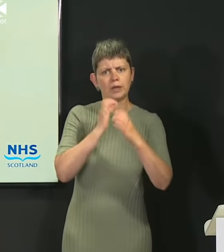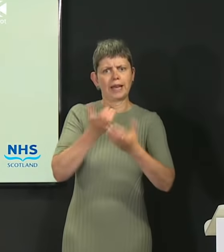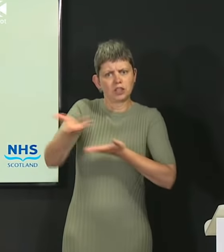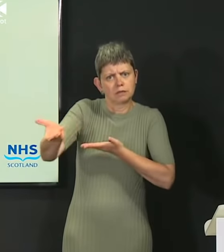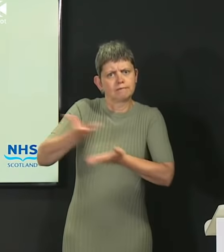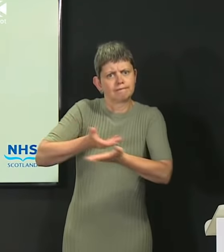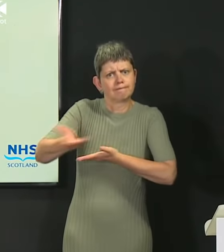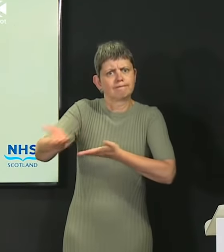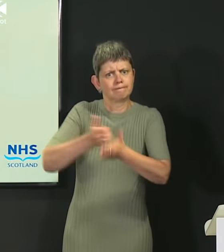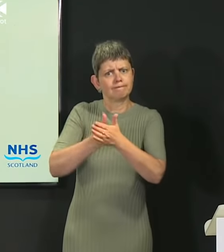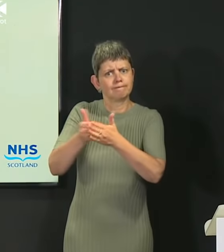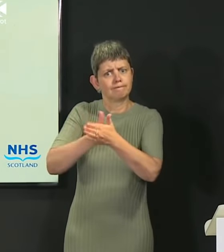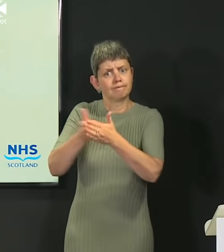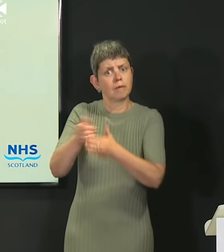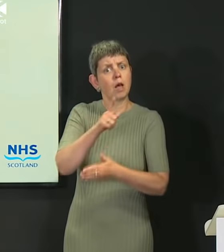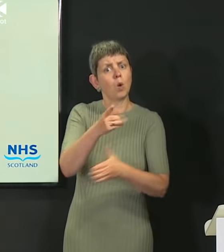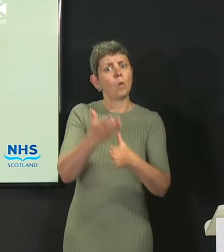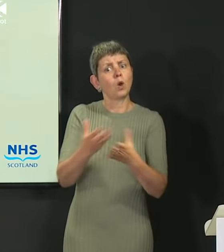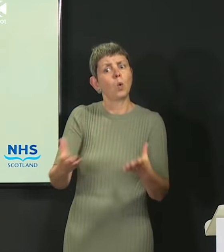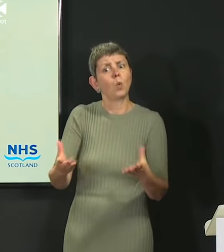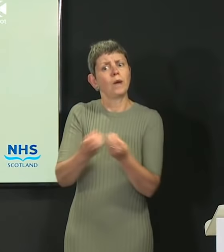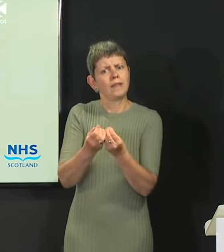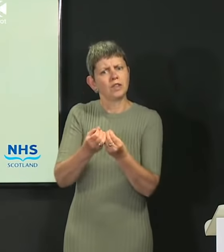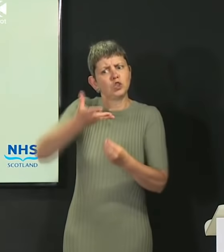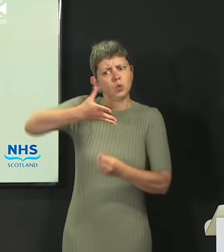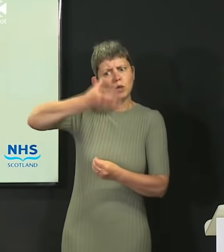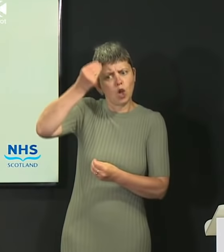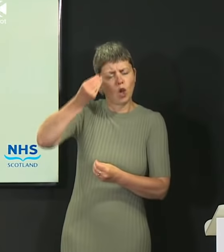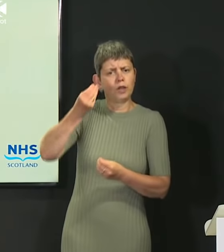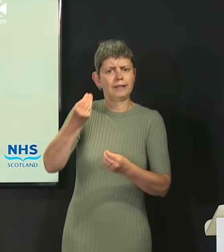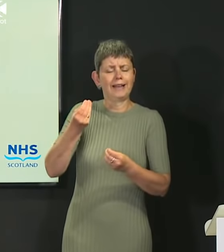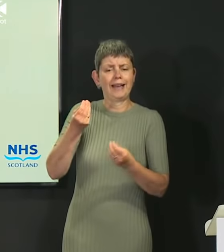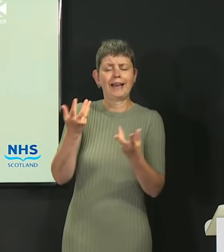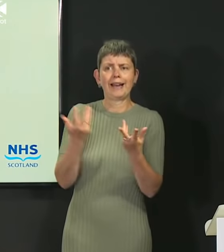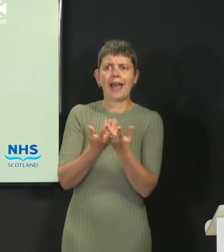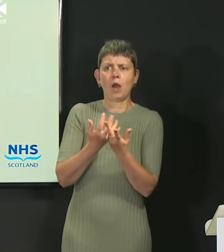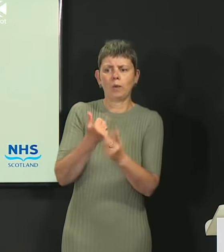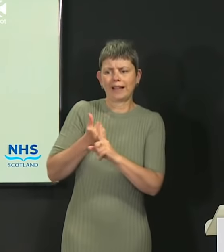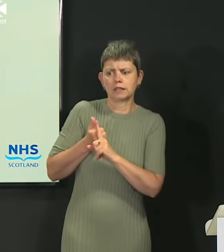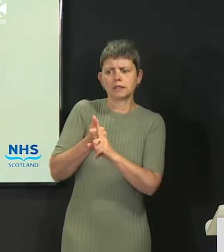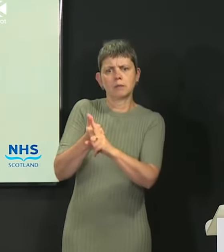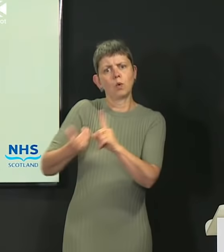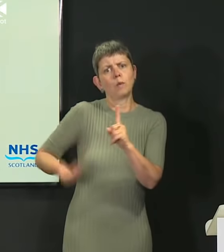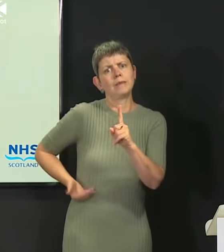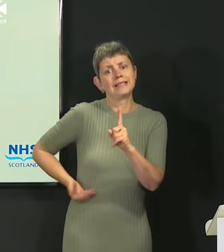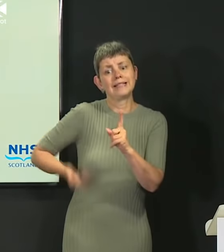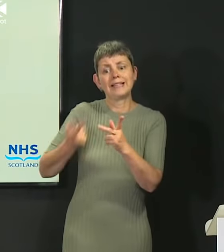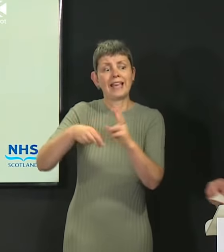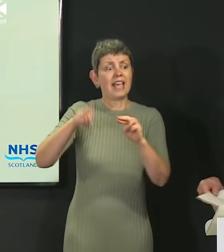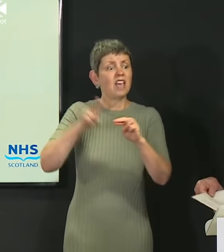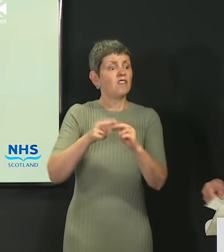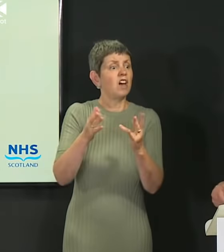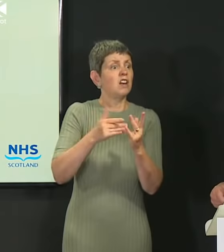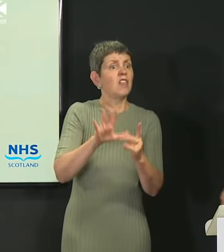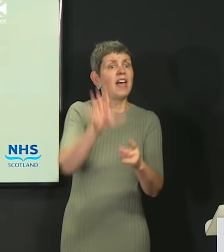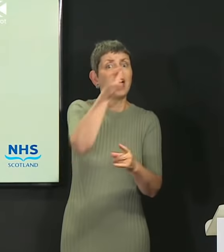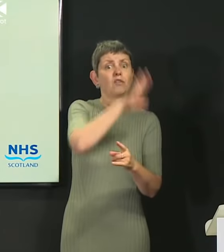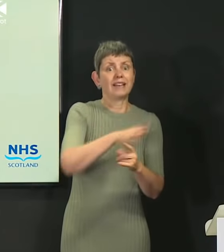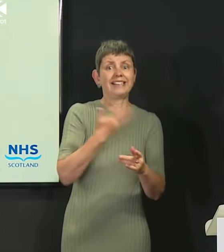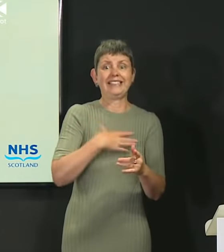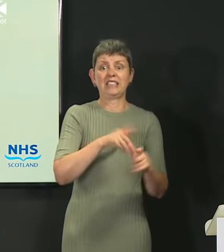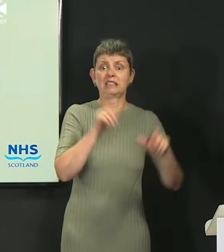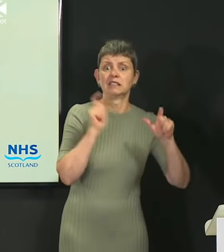work with them to learn lessons and be ready to enhance our support for business in the event of another lockdown elsewhere in Scotland.